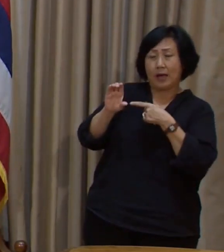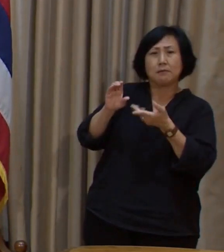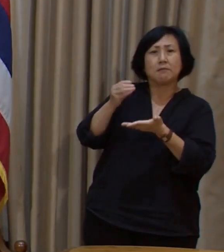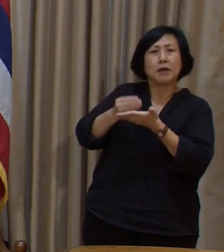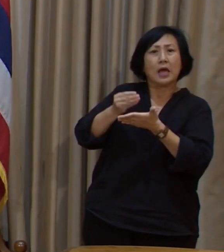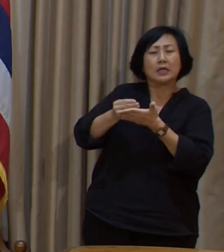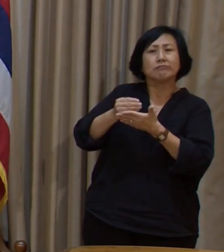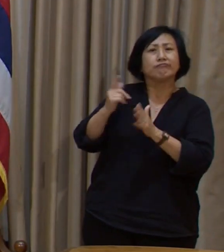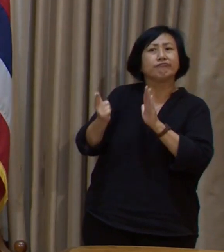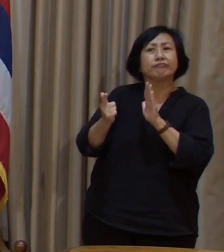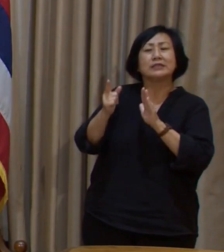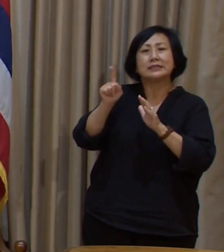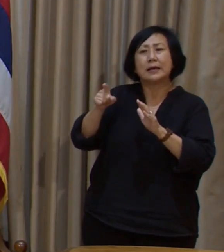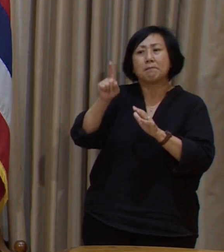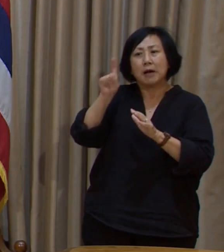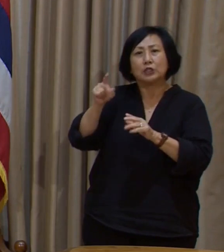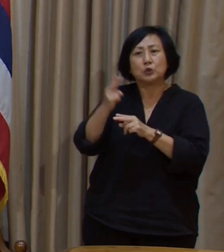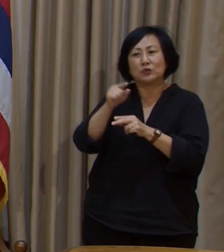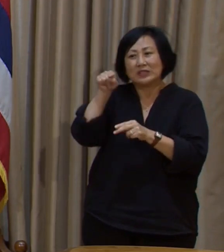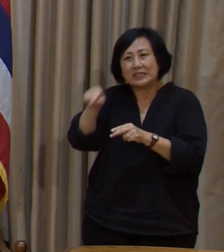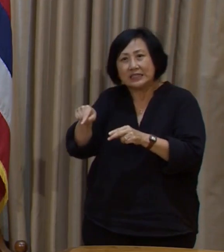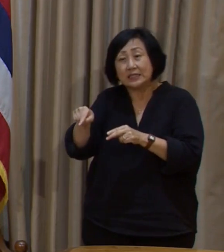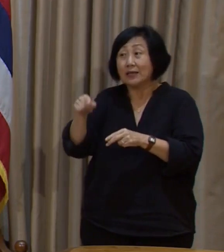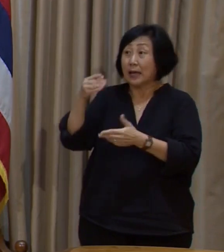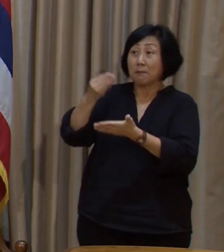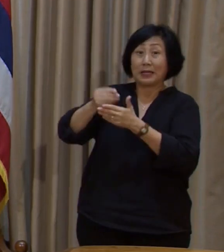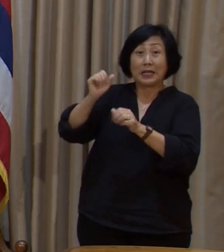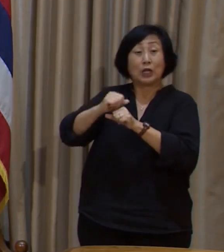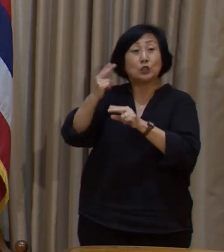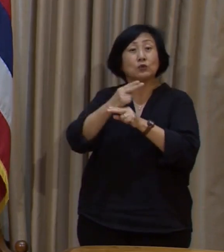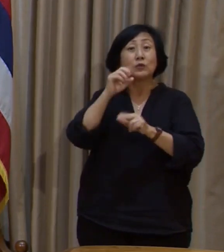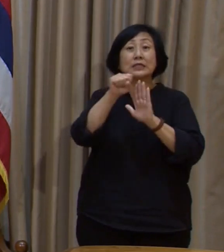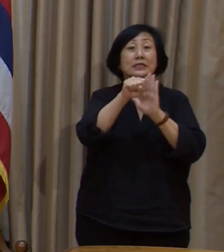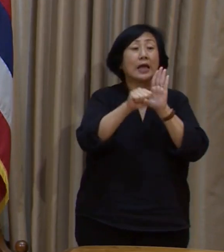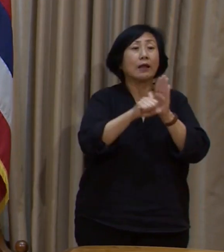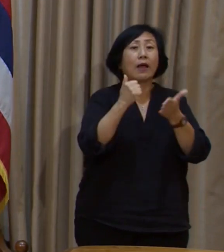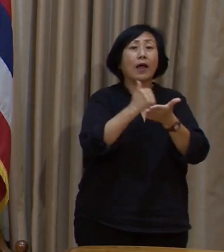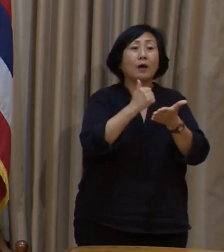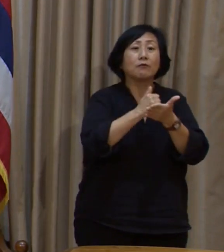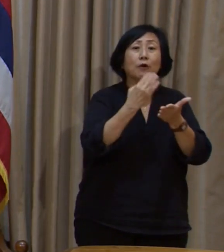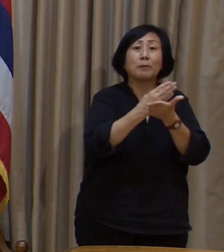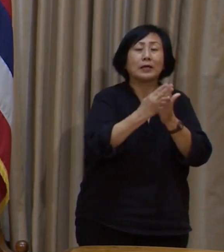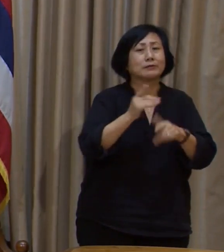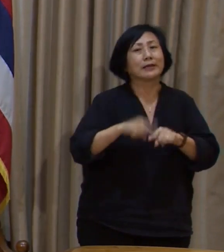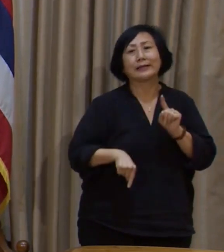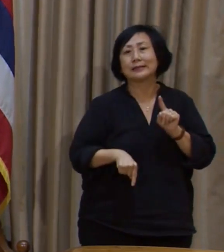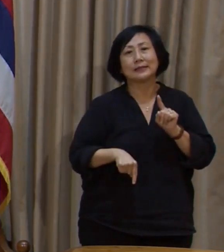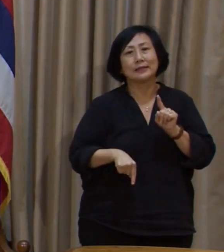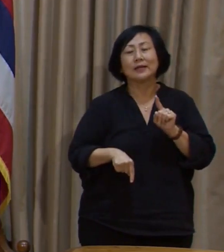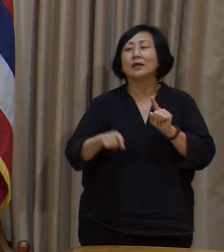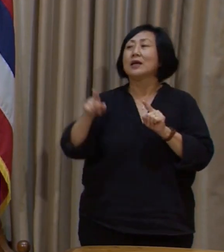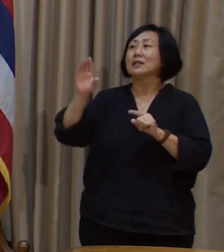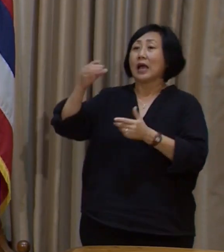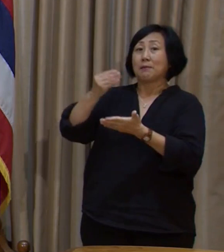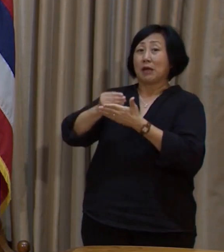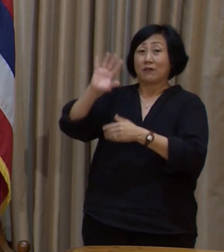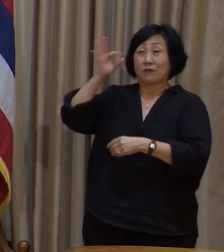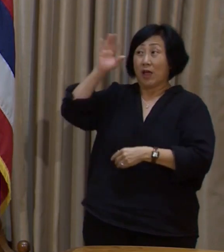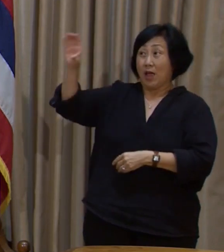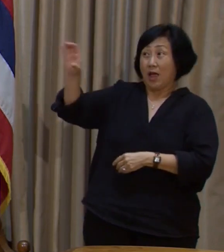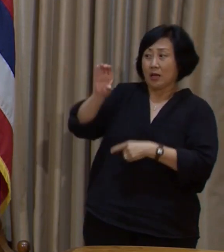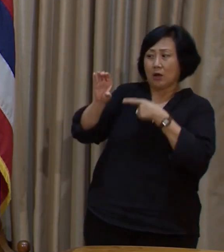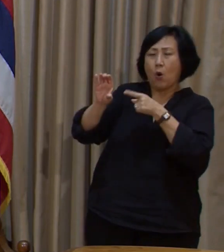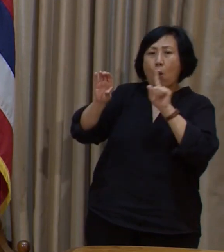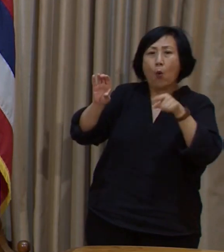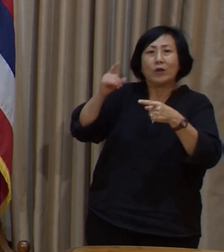prohibited making up state budget shortfalls with the funds and focused on providing relief to